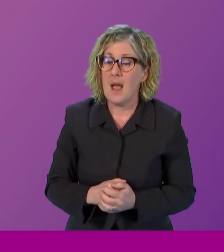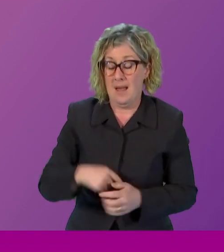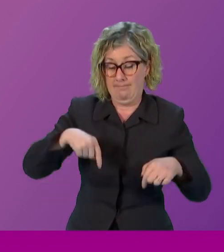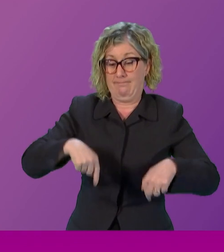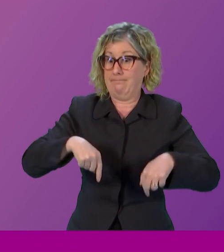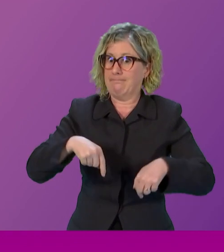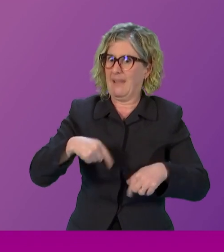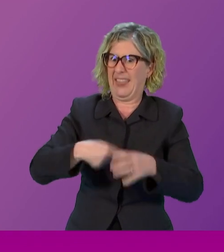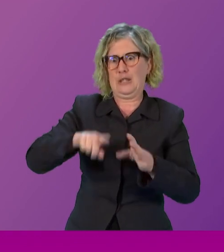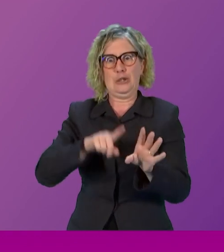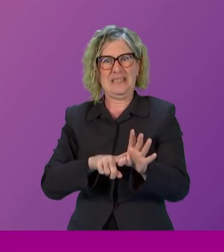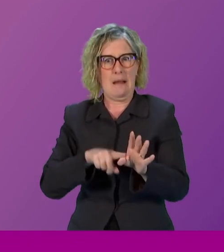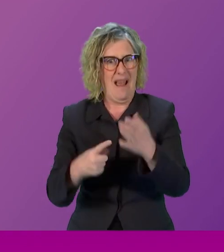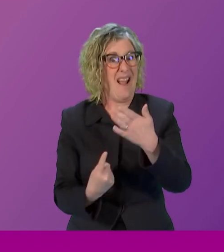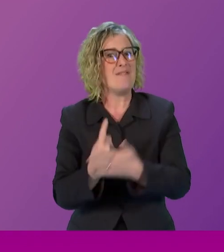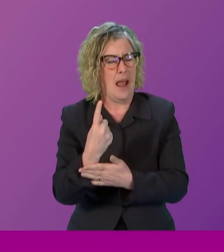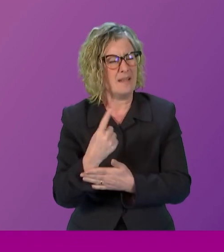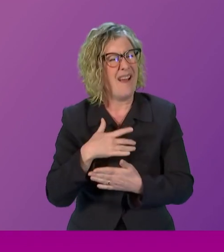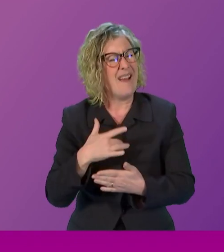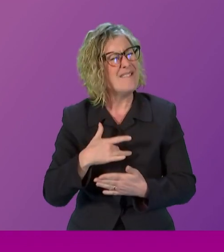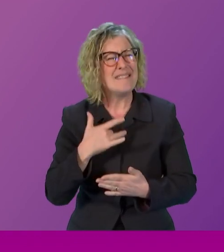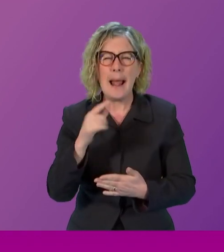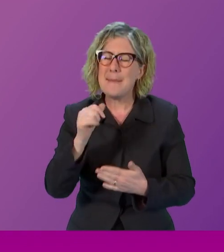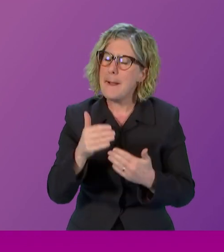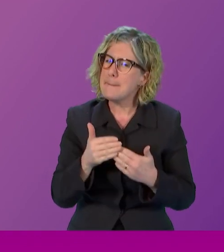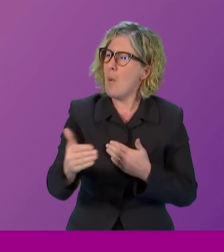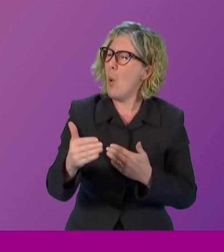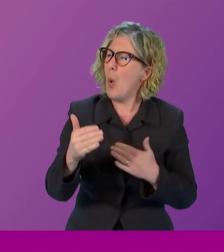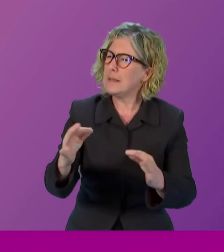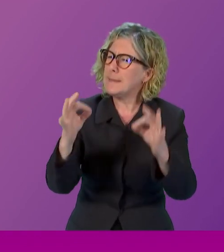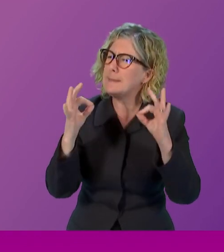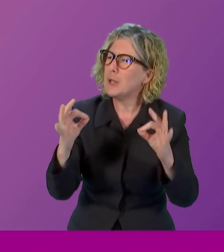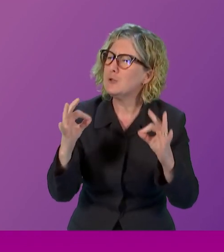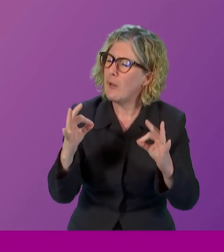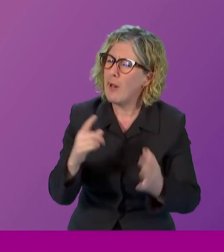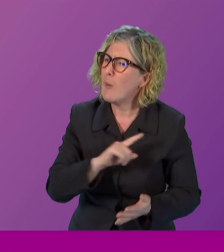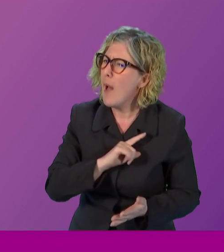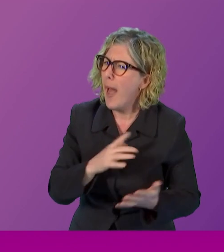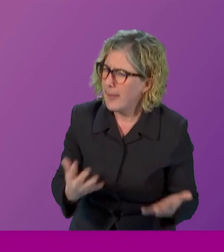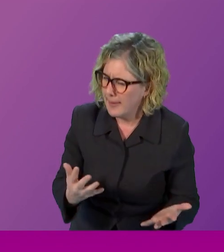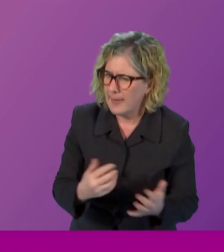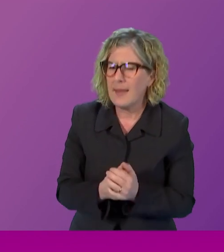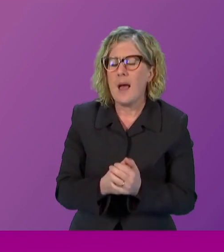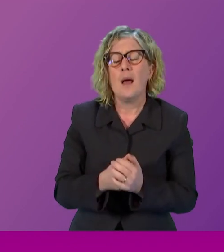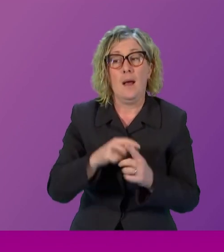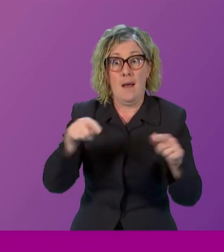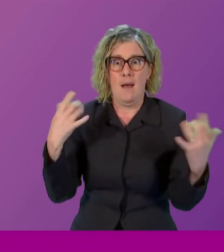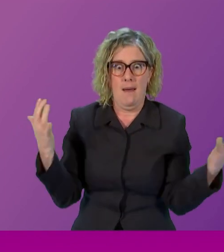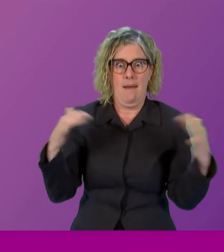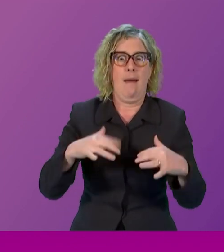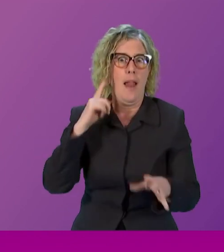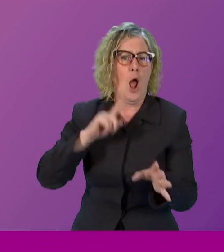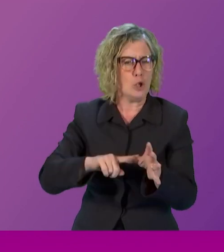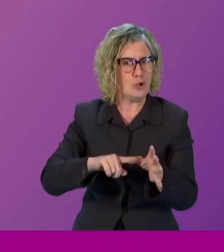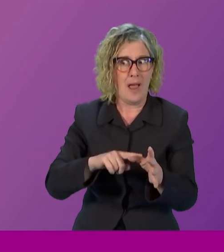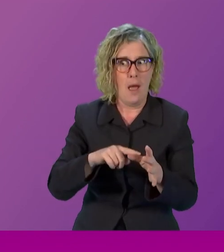possibly though feels even more special than normal. We met in person last year, but this